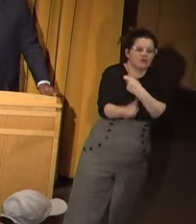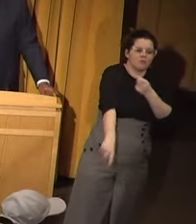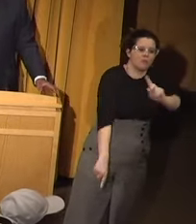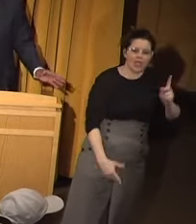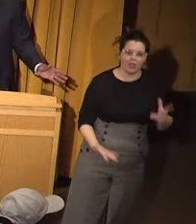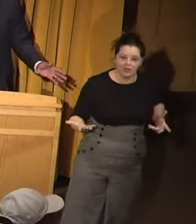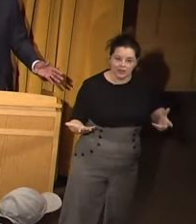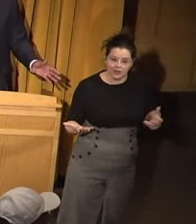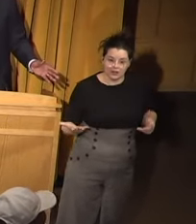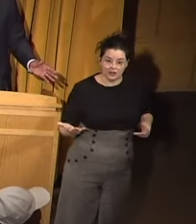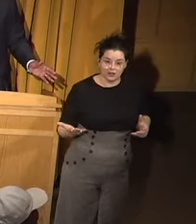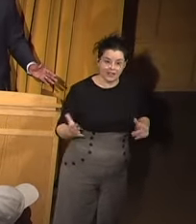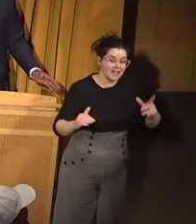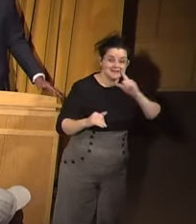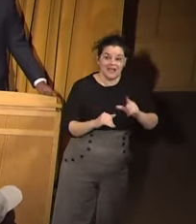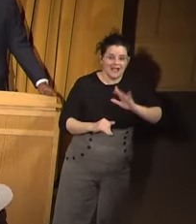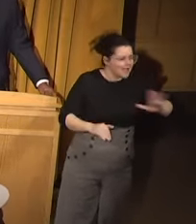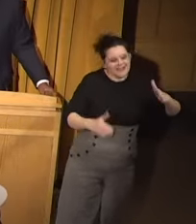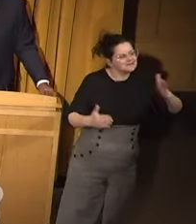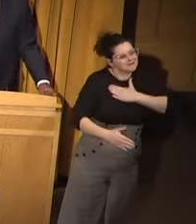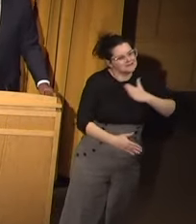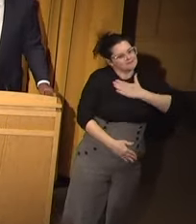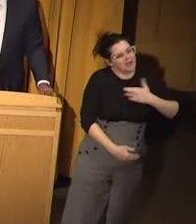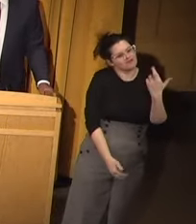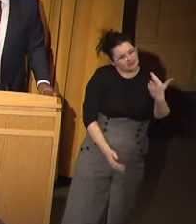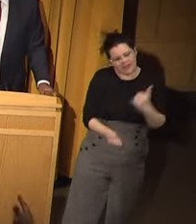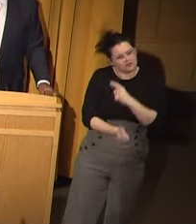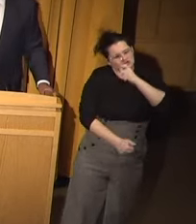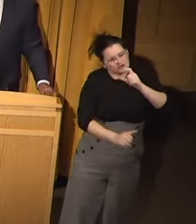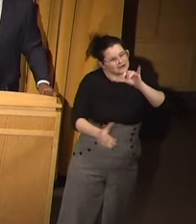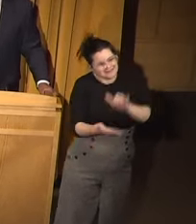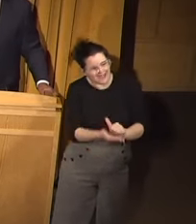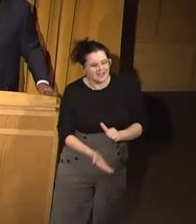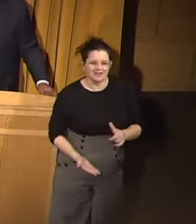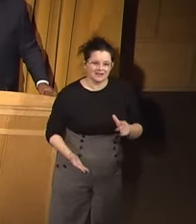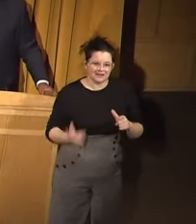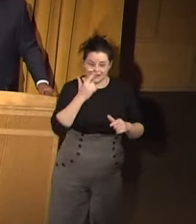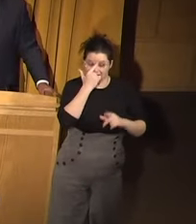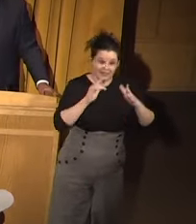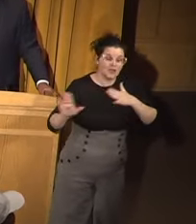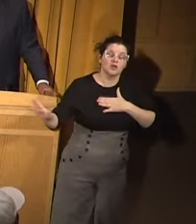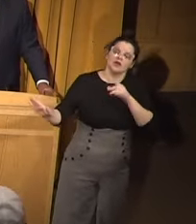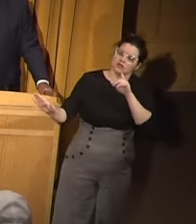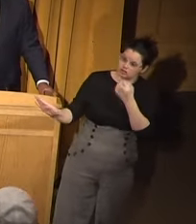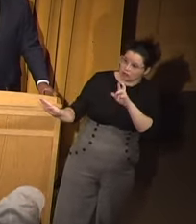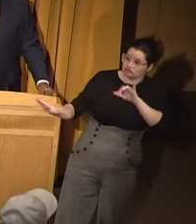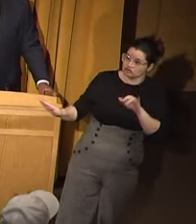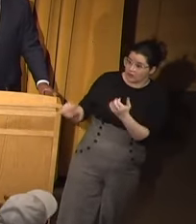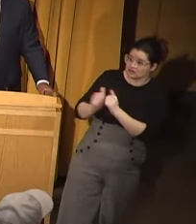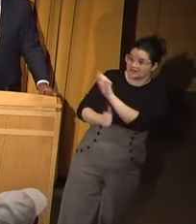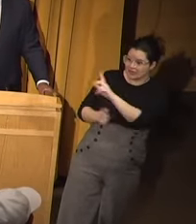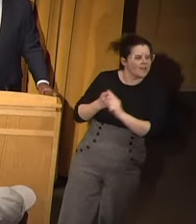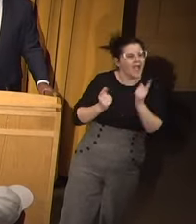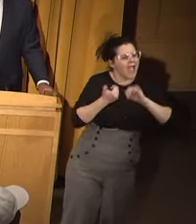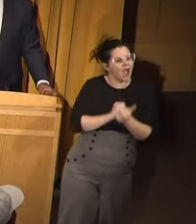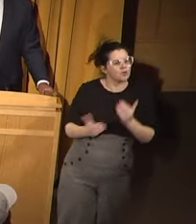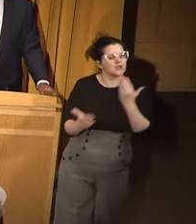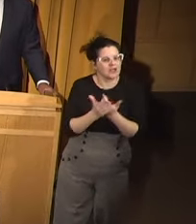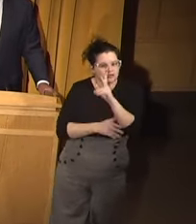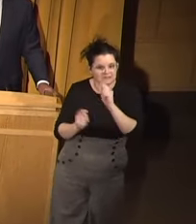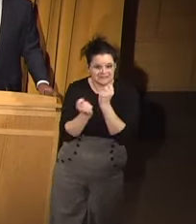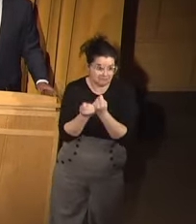Yeah. Come on, now. I don't care. That's my friend. You shouldn't have did this. You shouldn't have did Yeah. I ain't getting there, T.